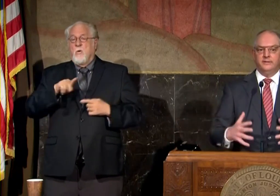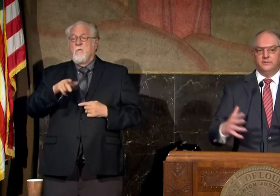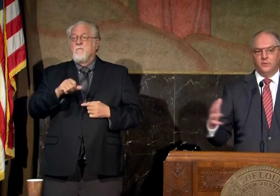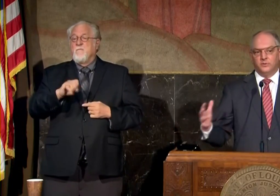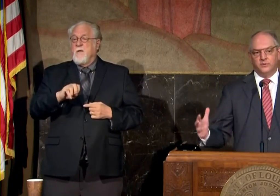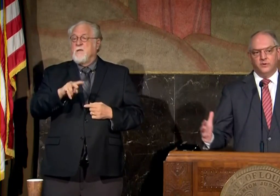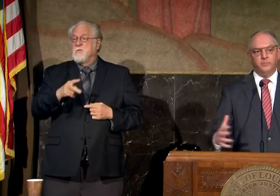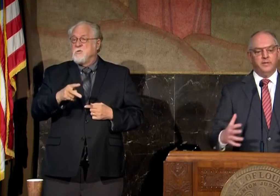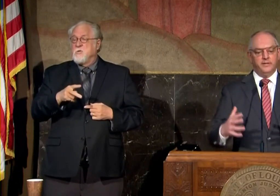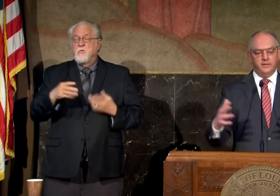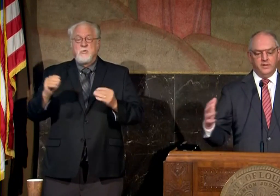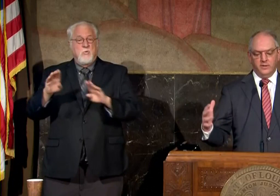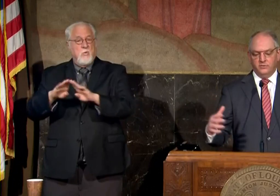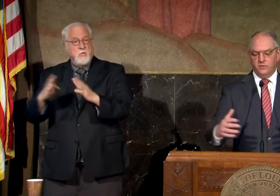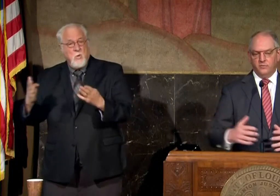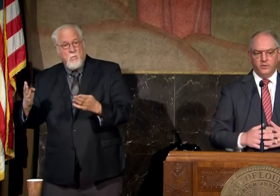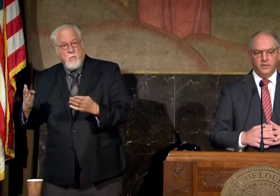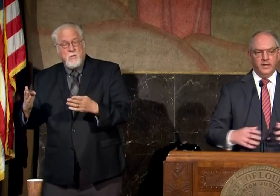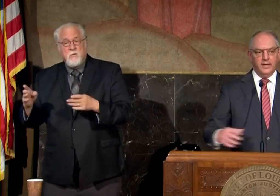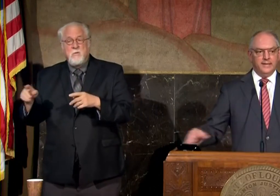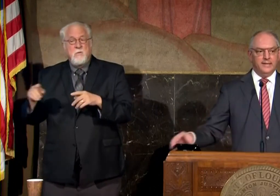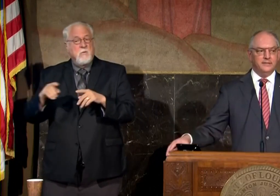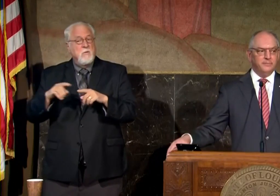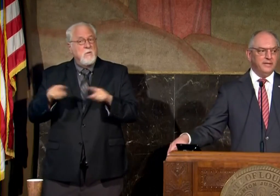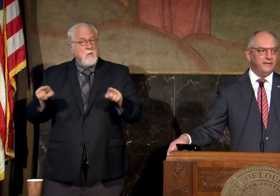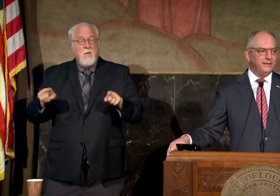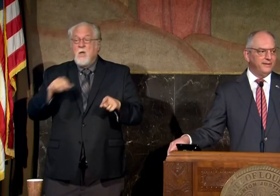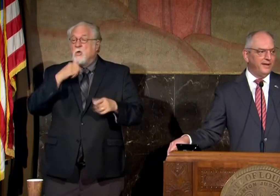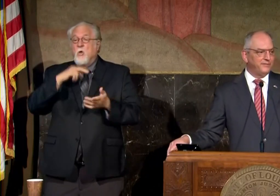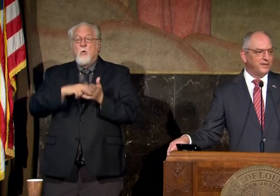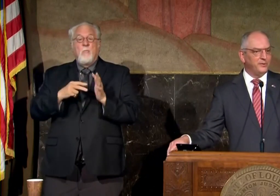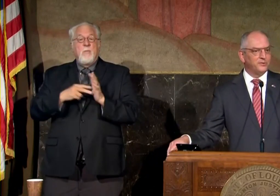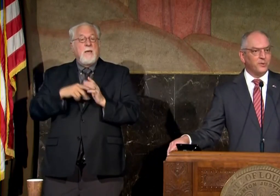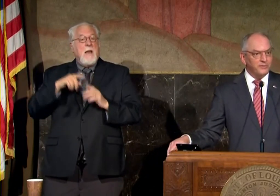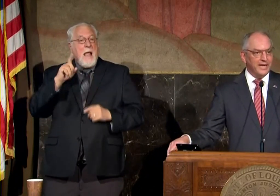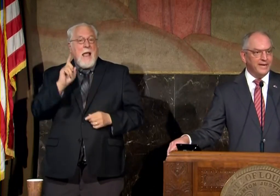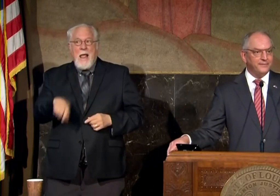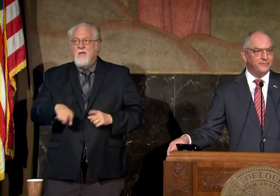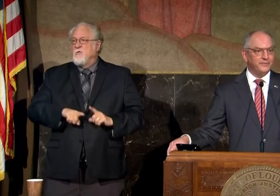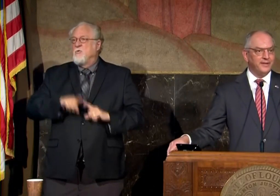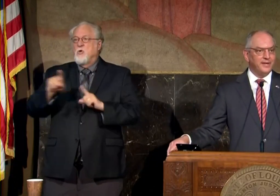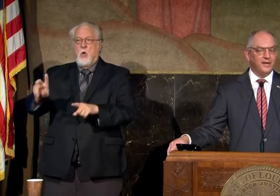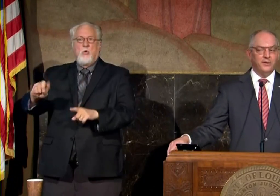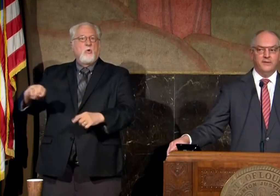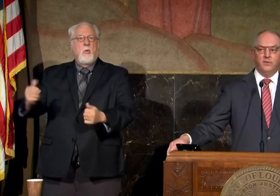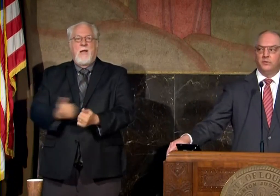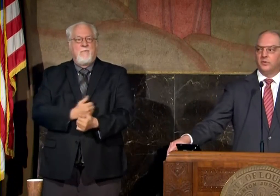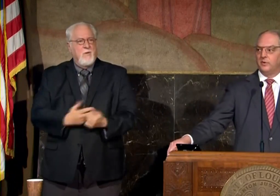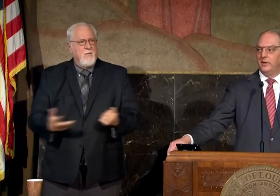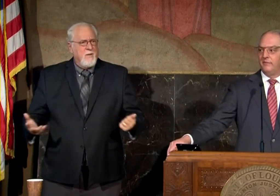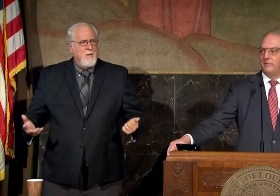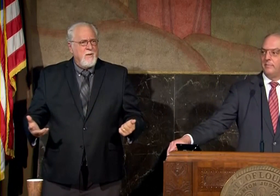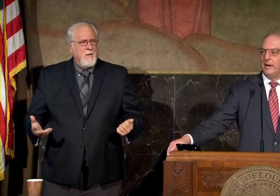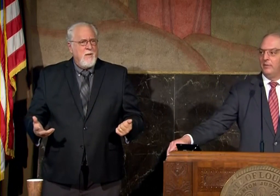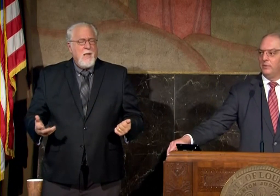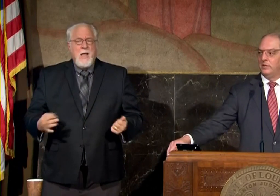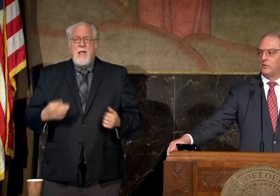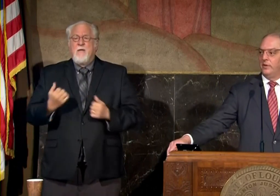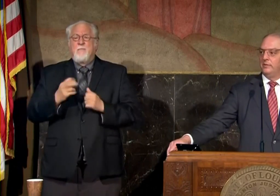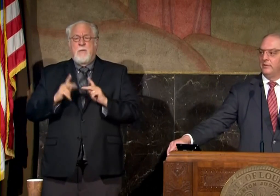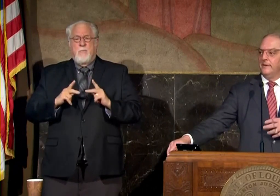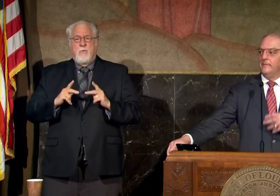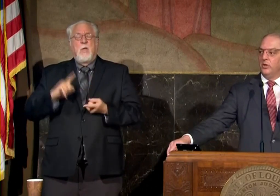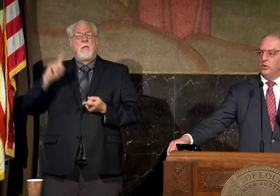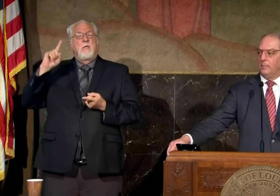and and stores are open and and and so forth it doesn't mean that you have to go to the store every day you know and if you would if everybody would